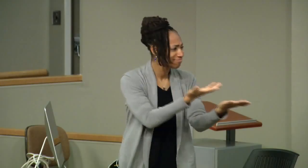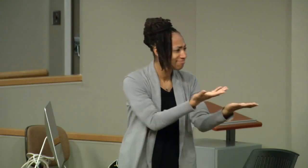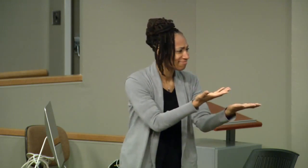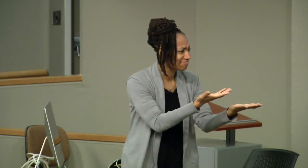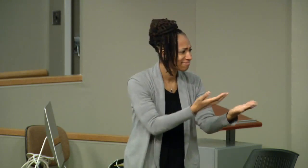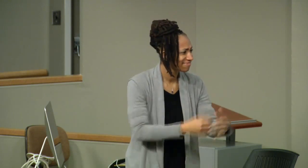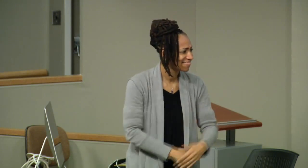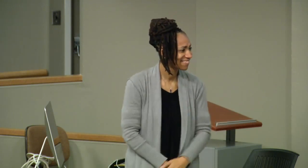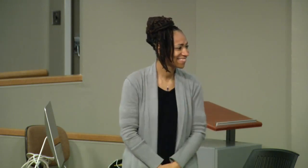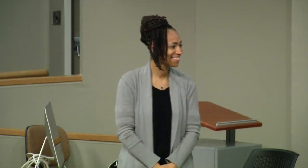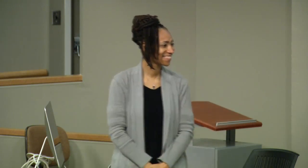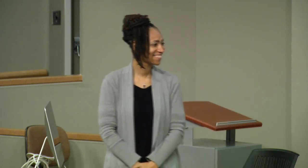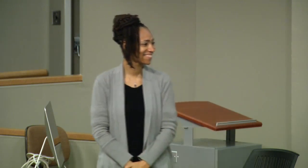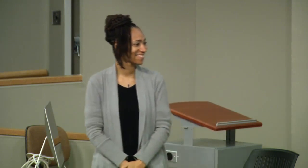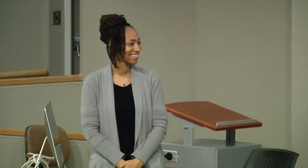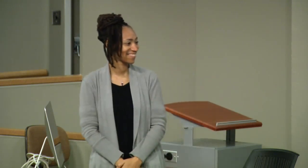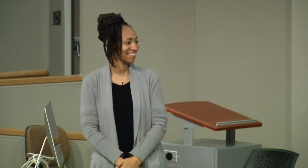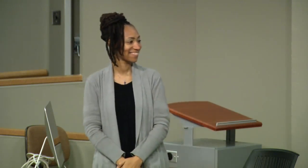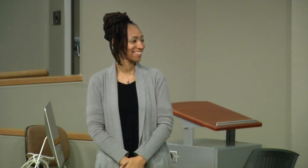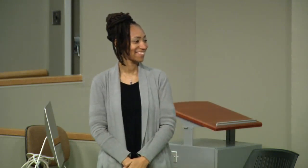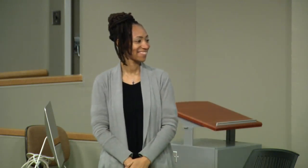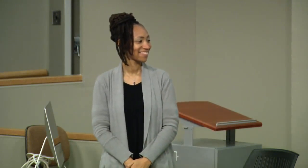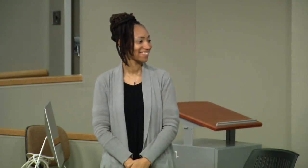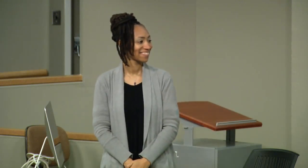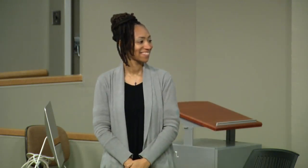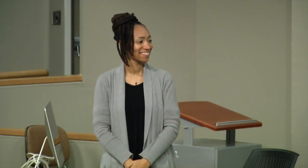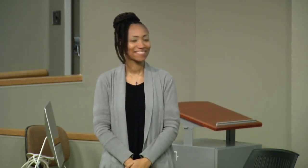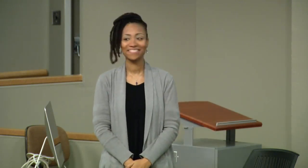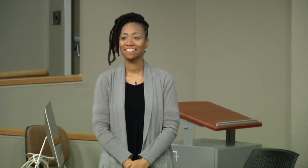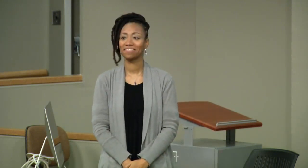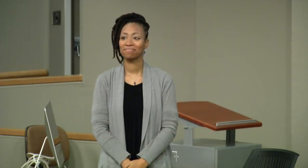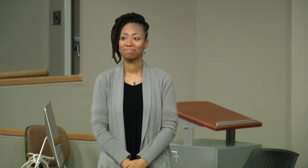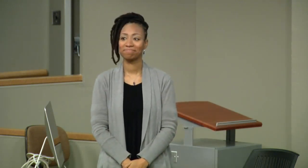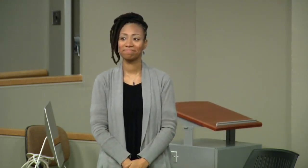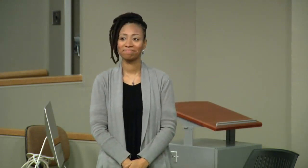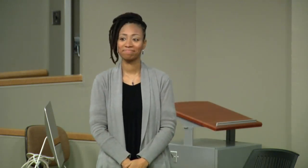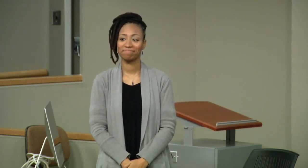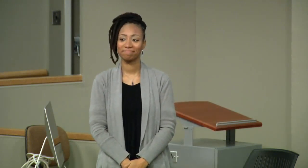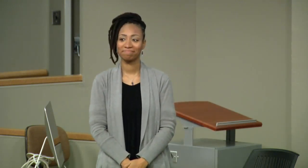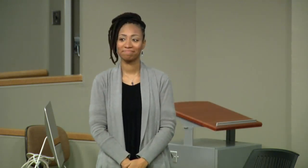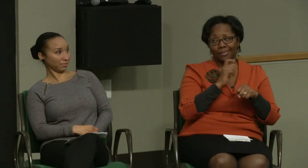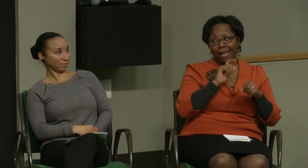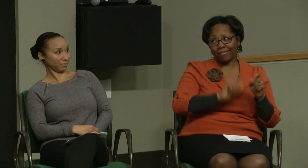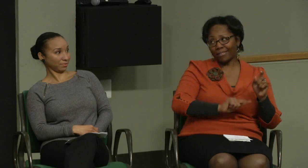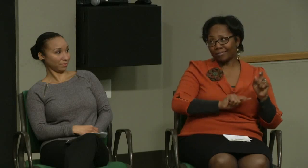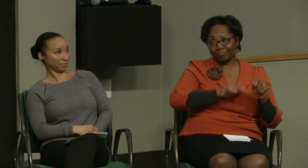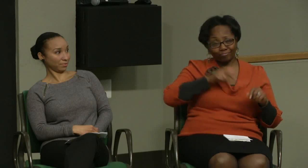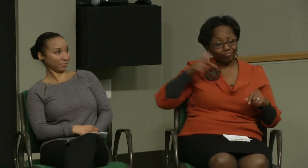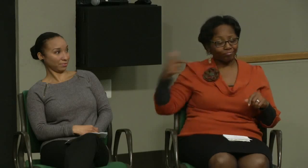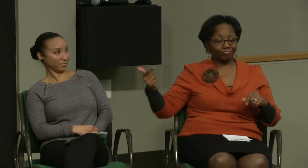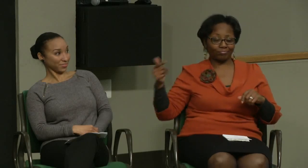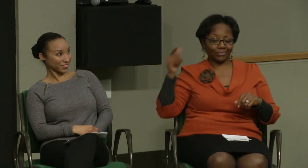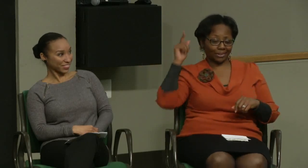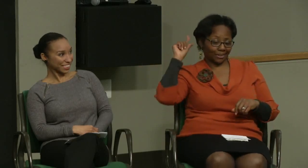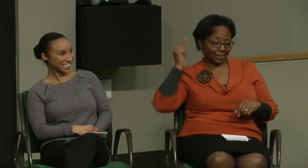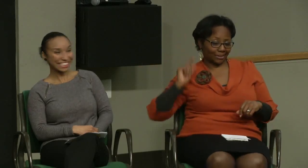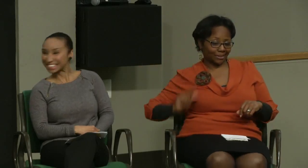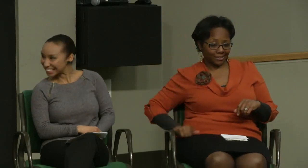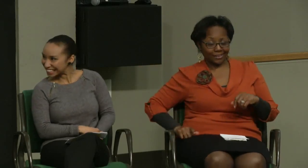how did you come up with the name of Truebiz? To be honest with you, I would have to hand that